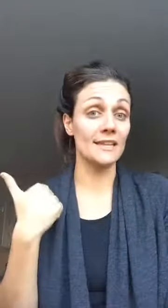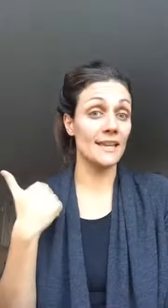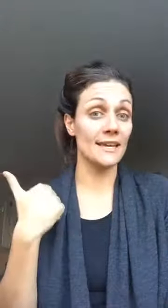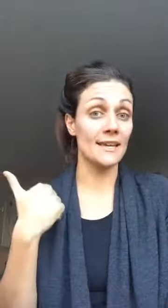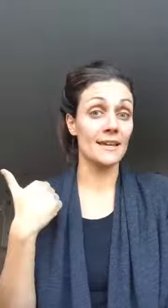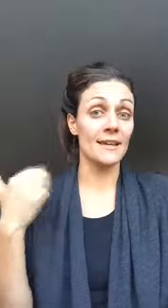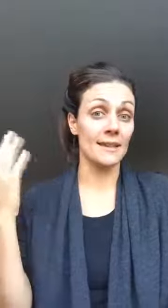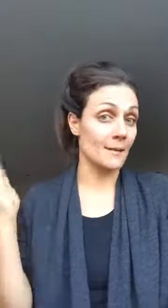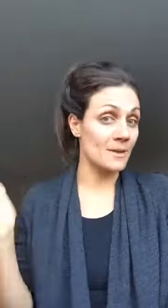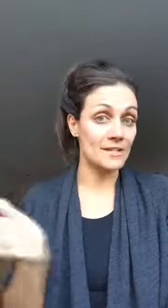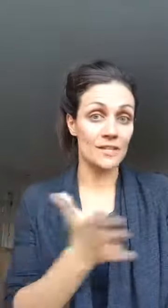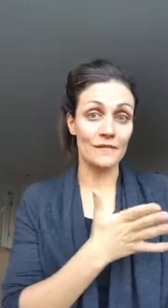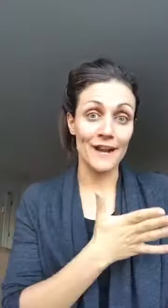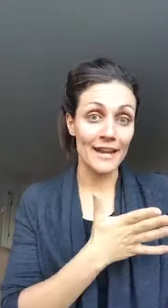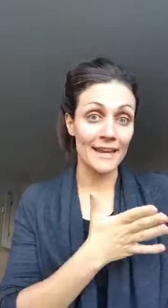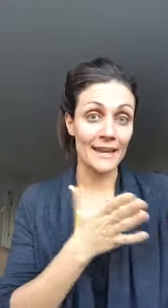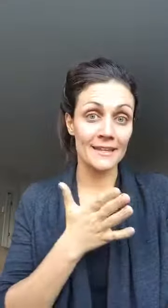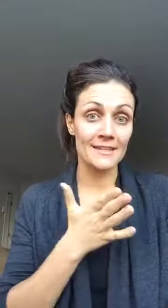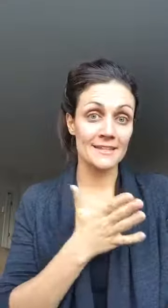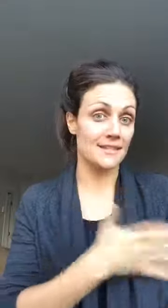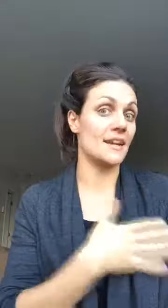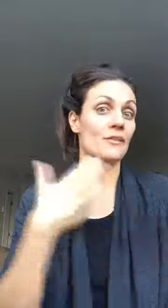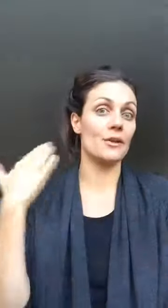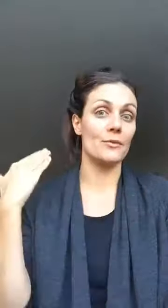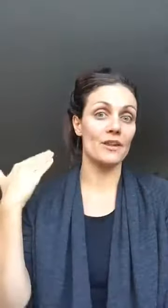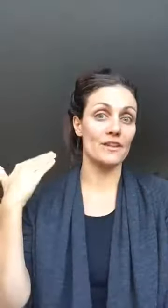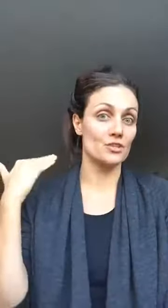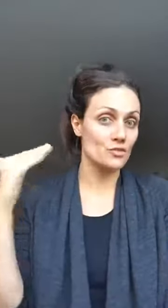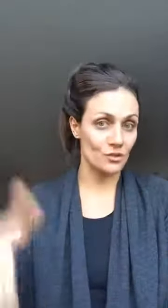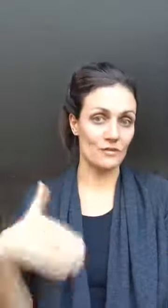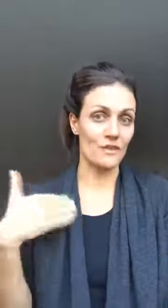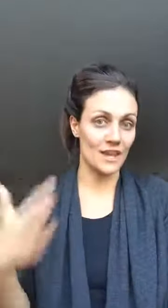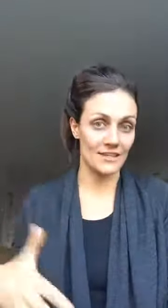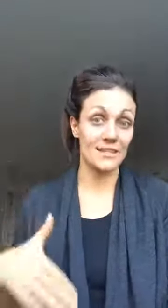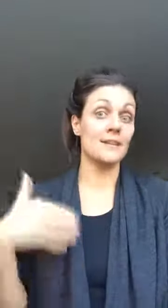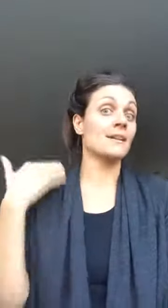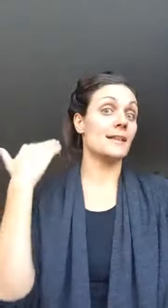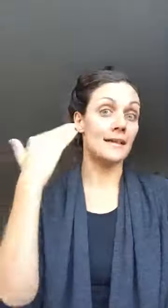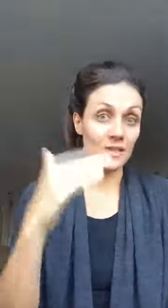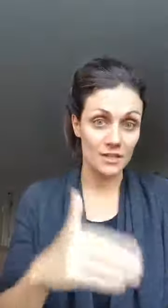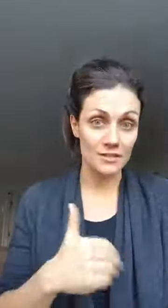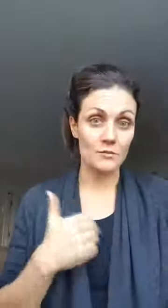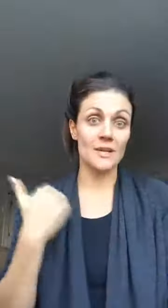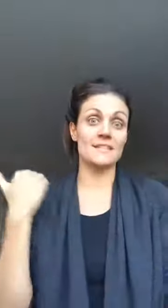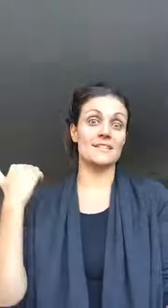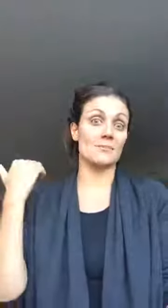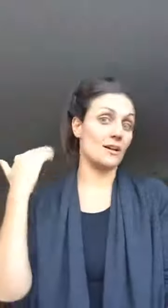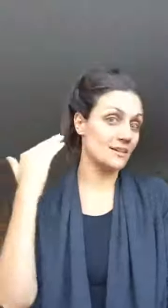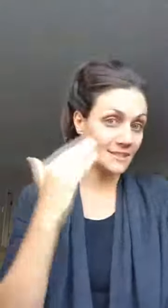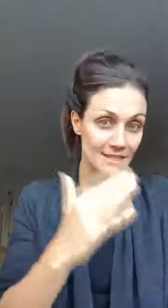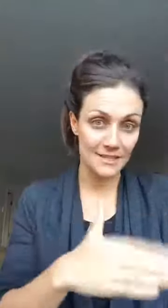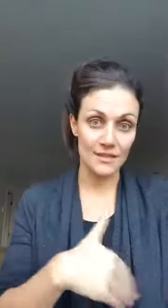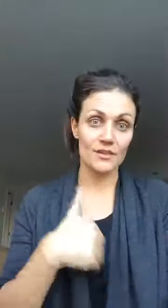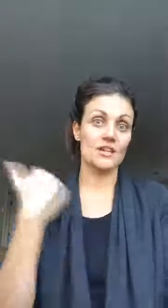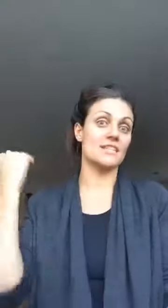like like a monday to friday scenario where they do certain things client calls on wednesday podcasts on thursday